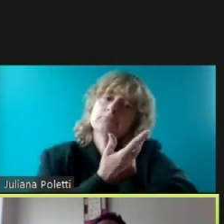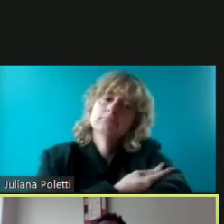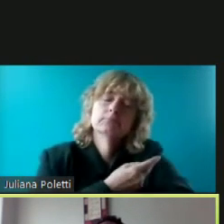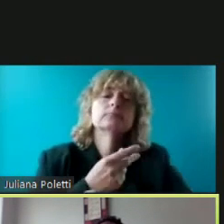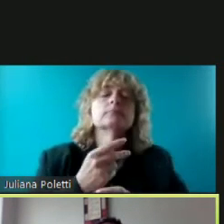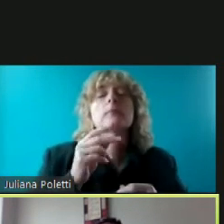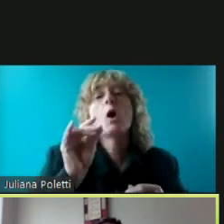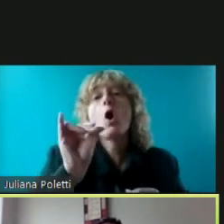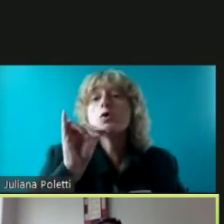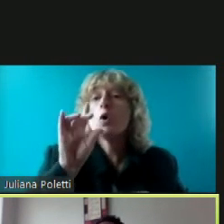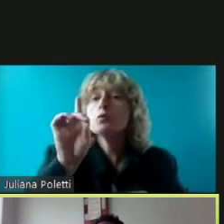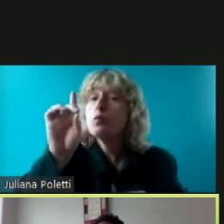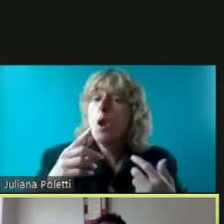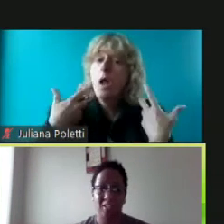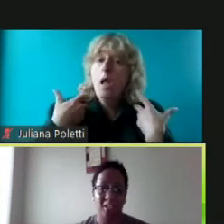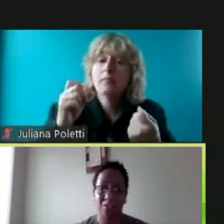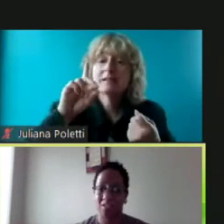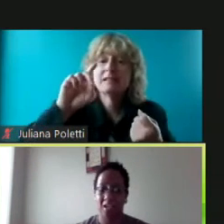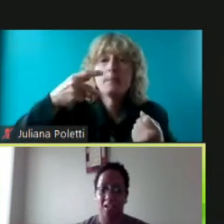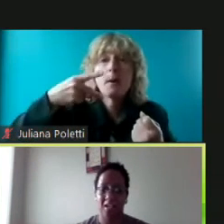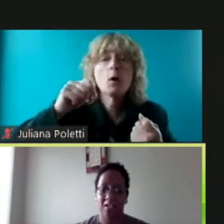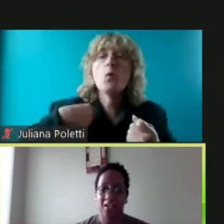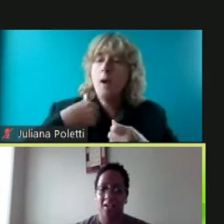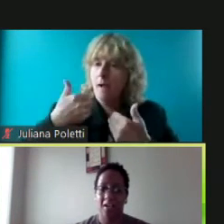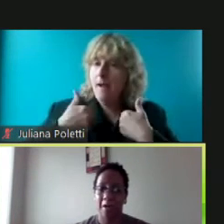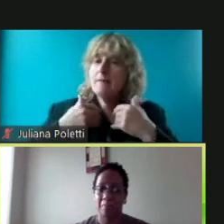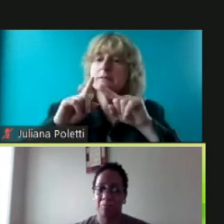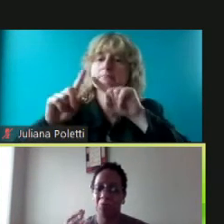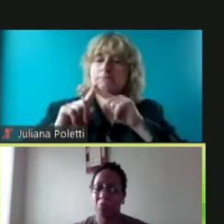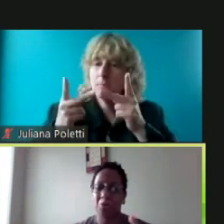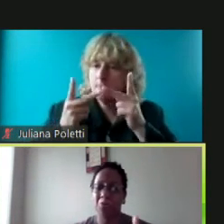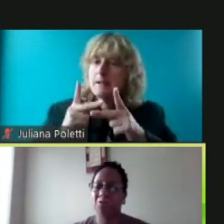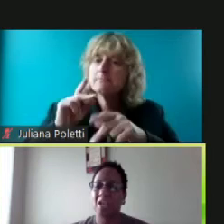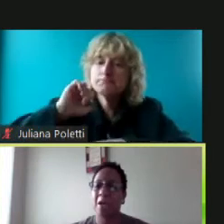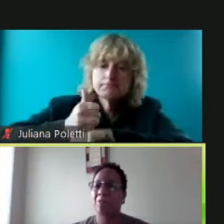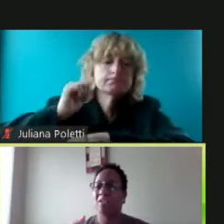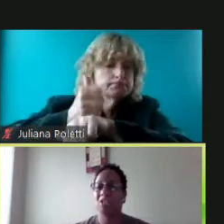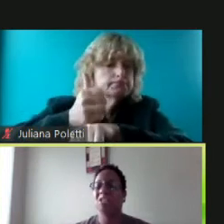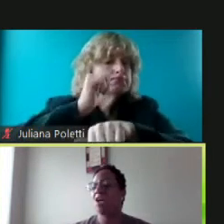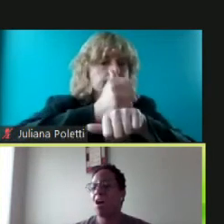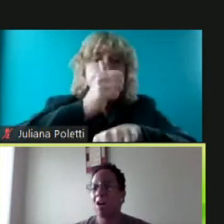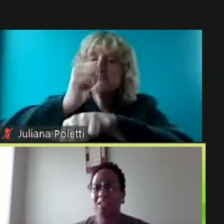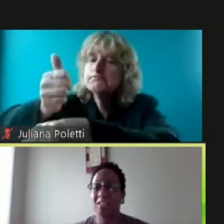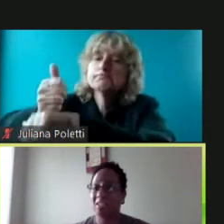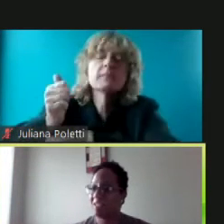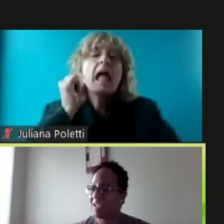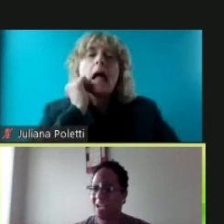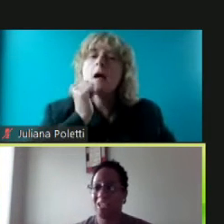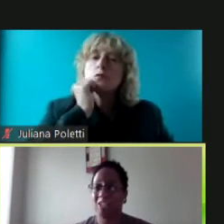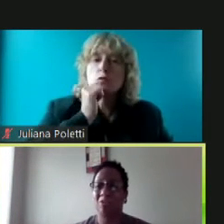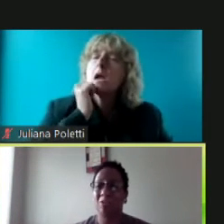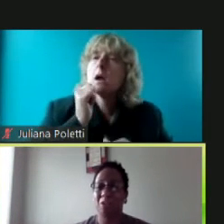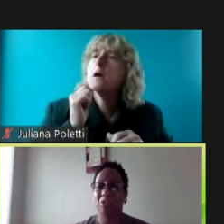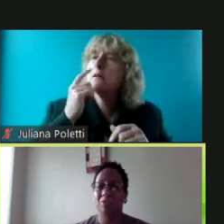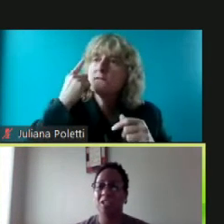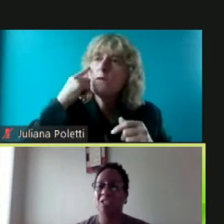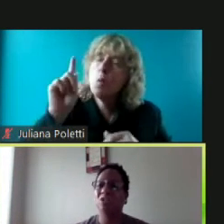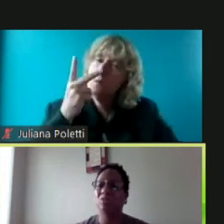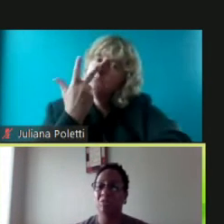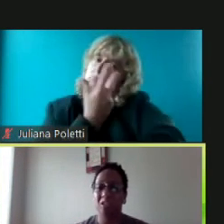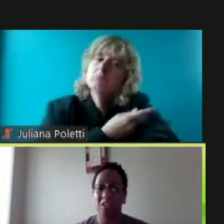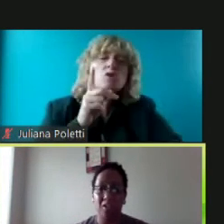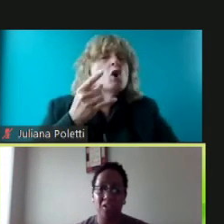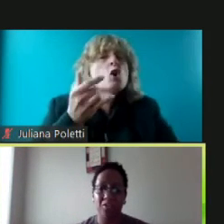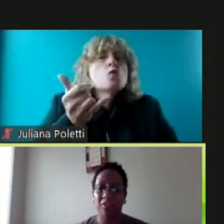of locations that show up every single day um we won't go through that but just call us at that 313